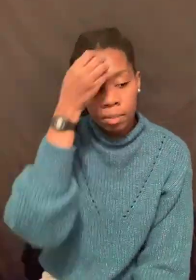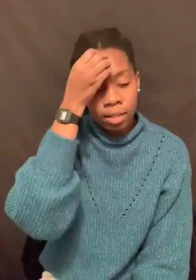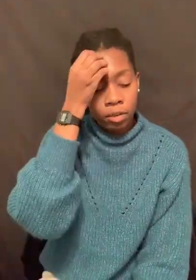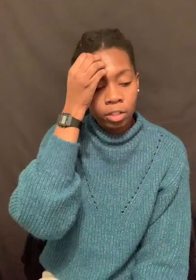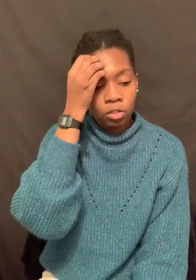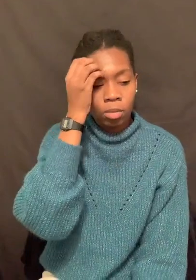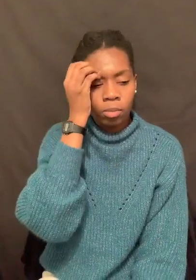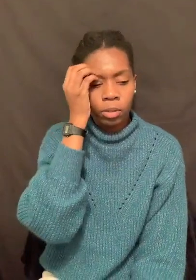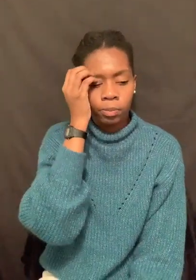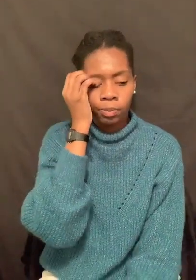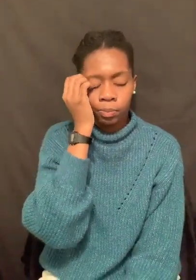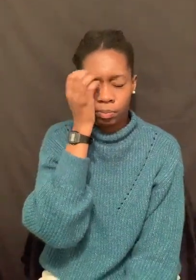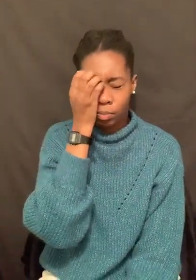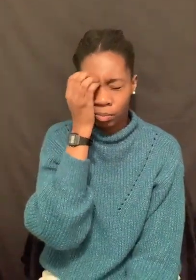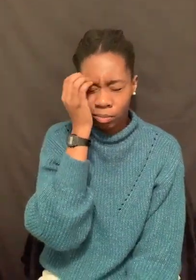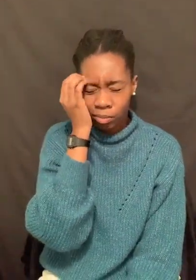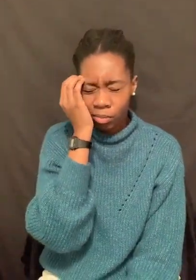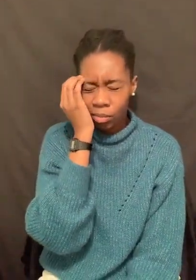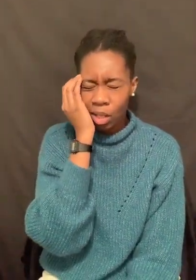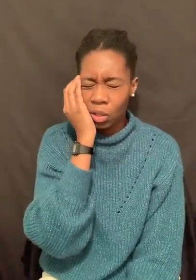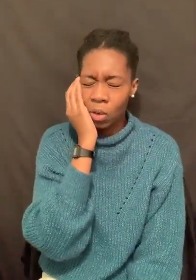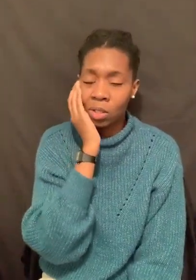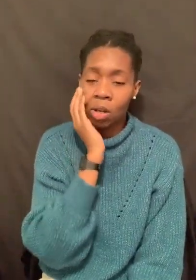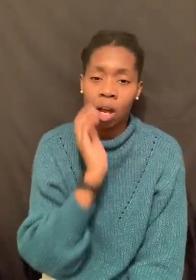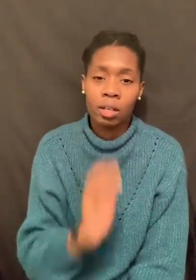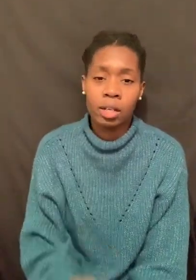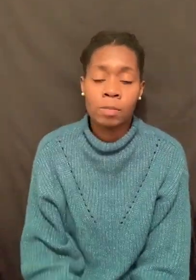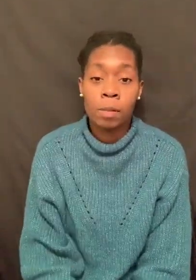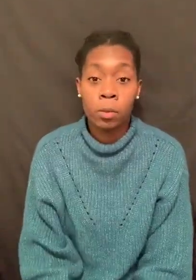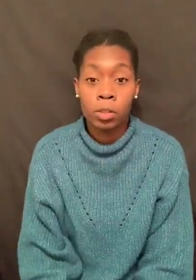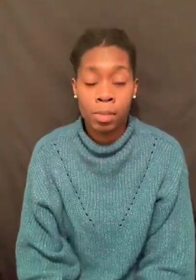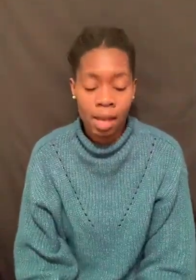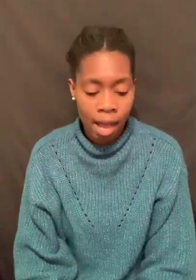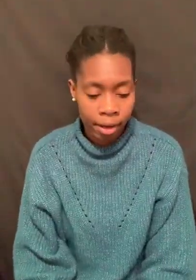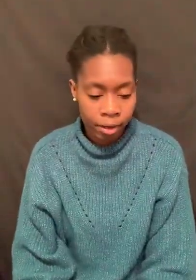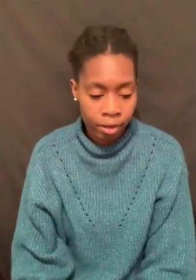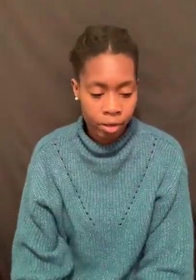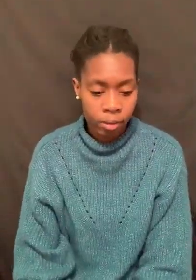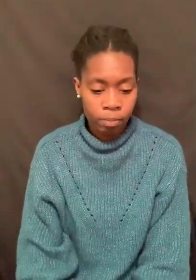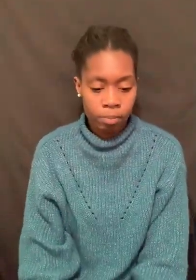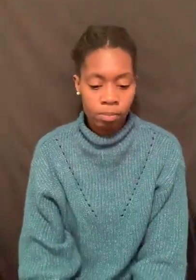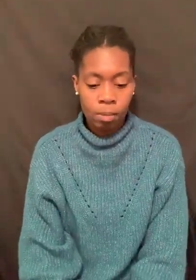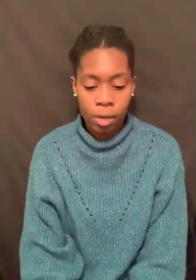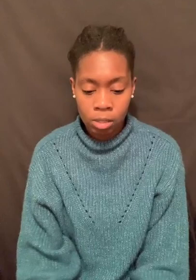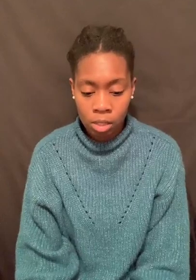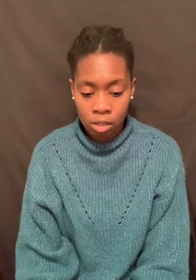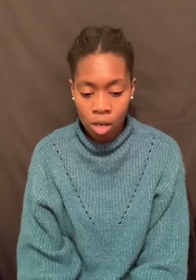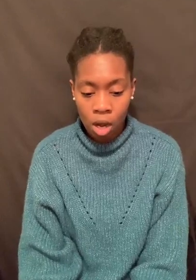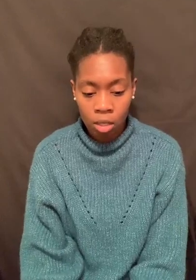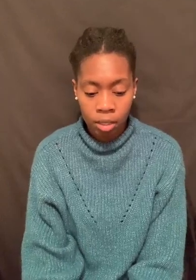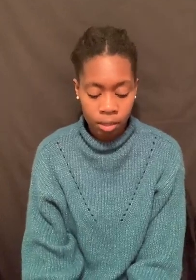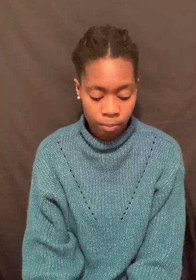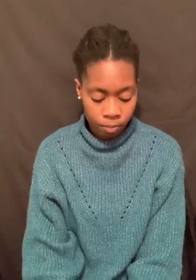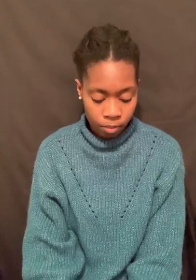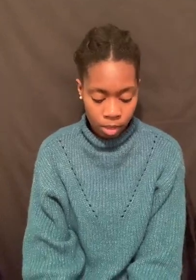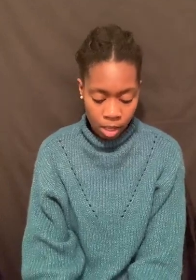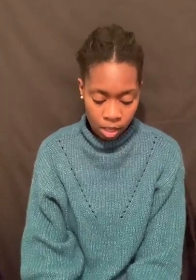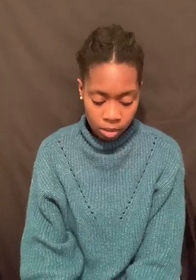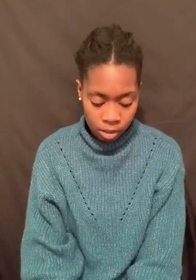But as Christians, remember, the Lord is calling his people to be higher. Remember, he's calling us